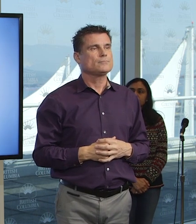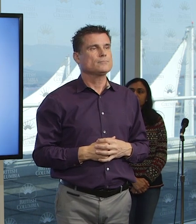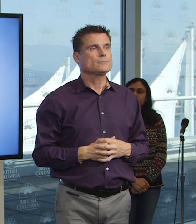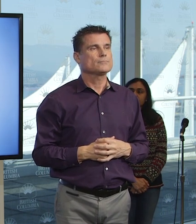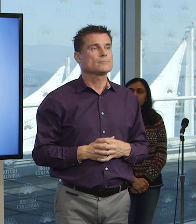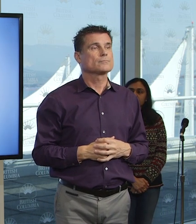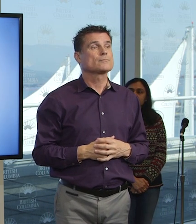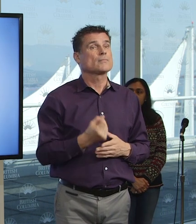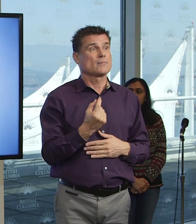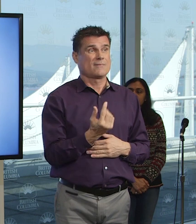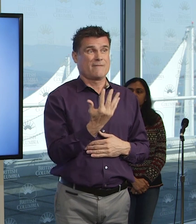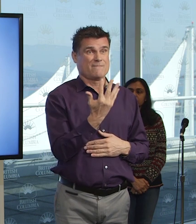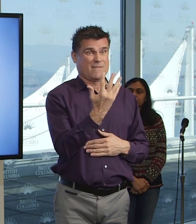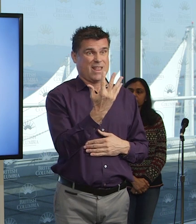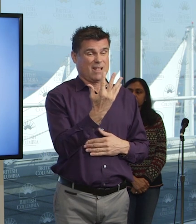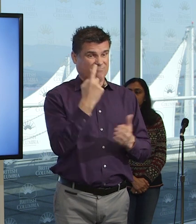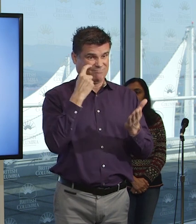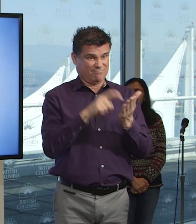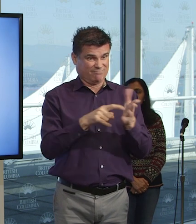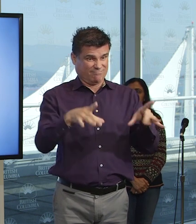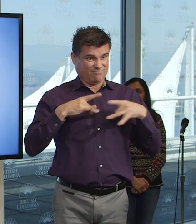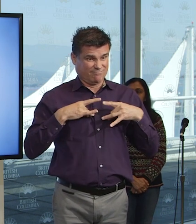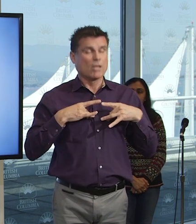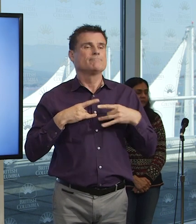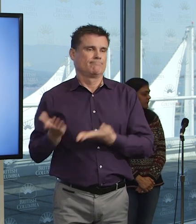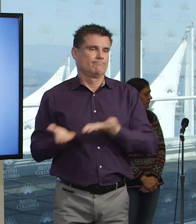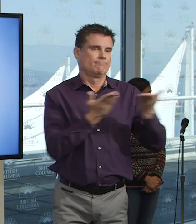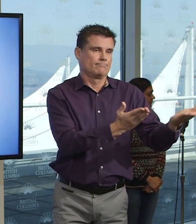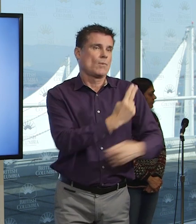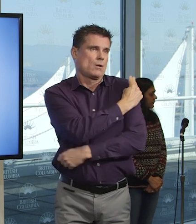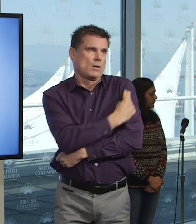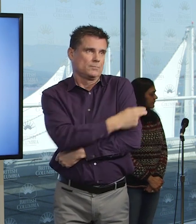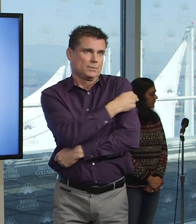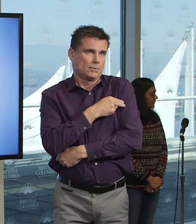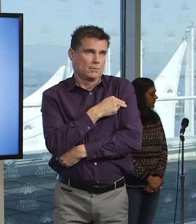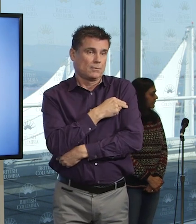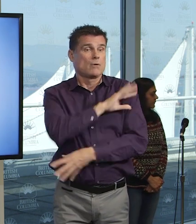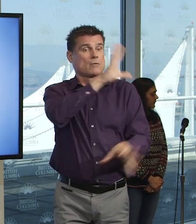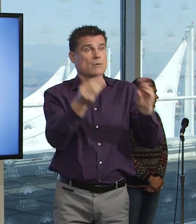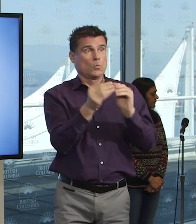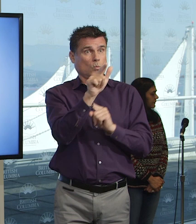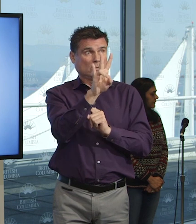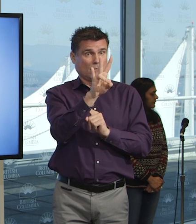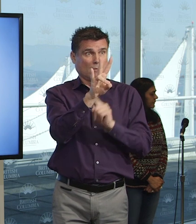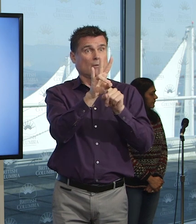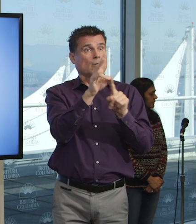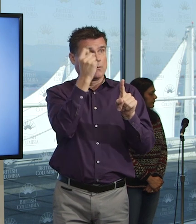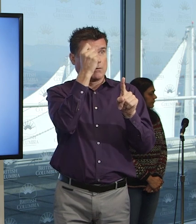a total of 27, and of those, 12 people are in ICU and six have recovered.